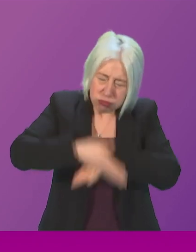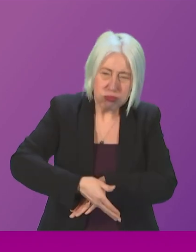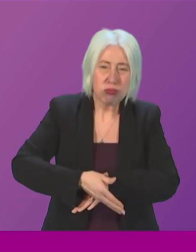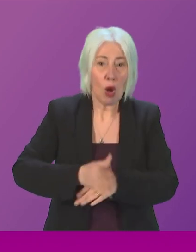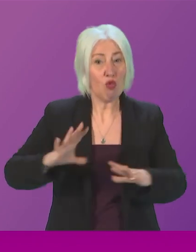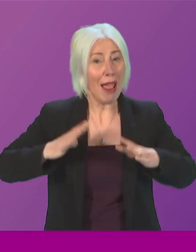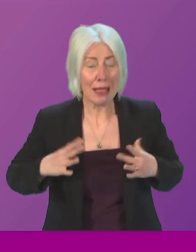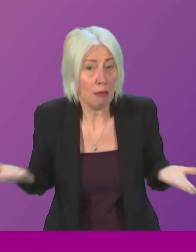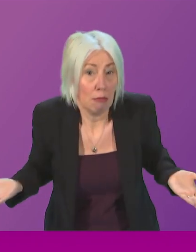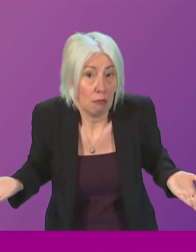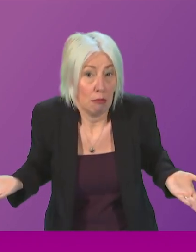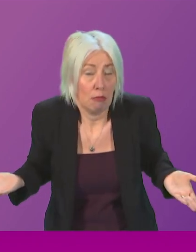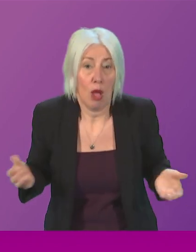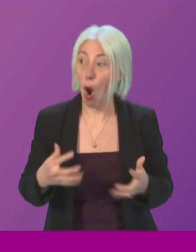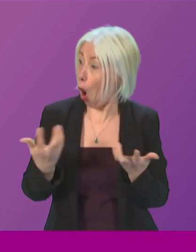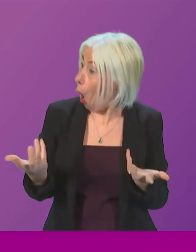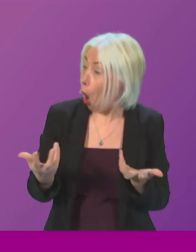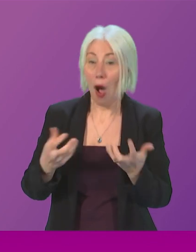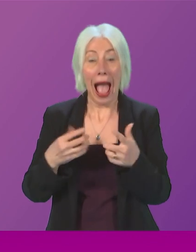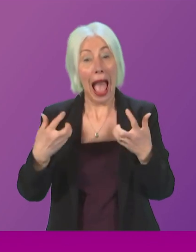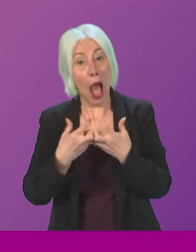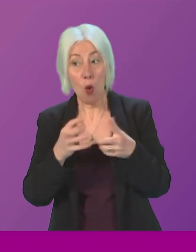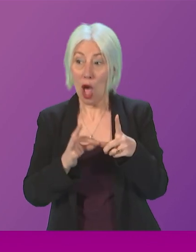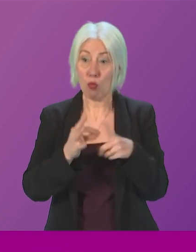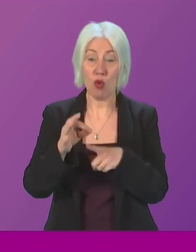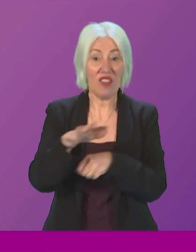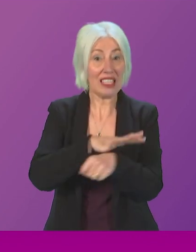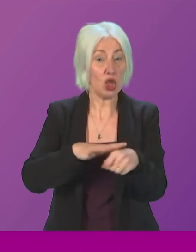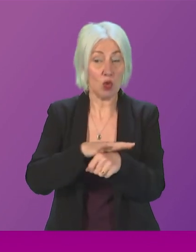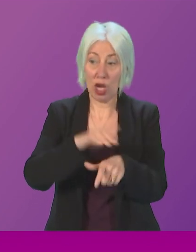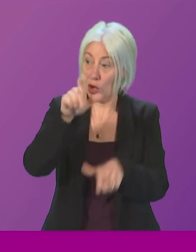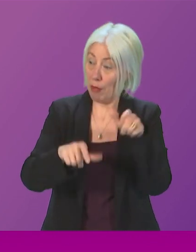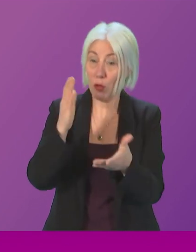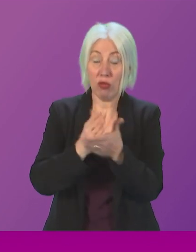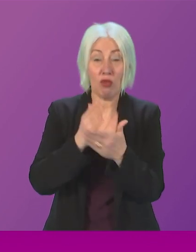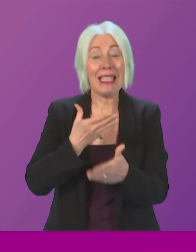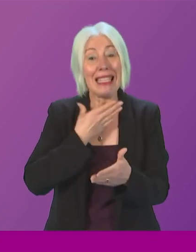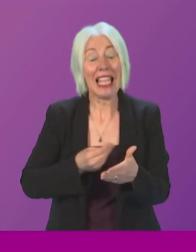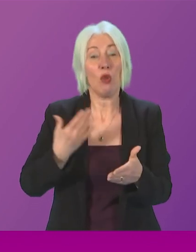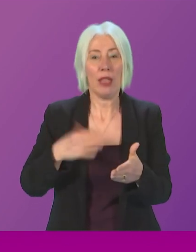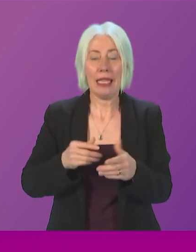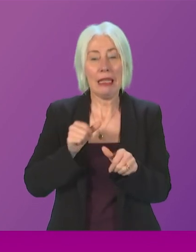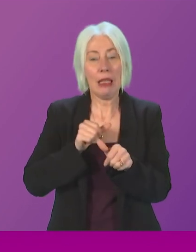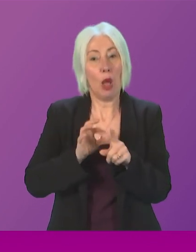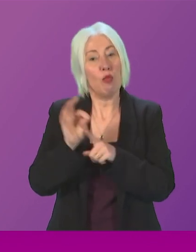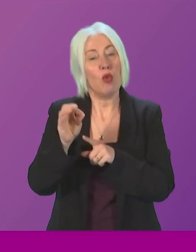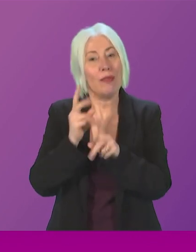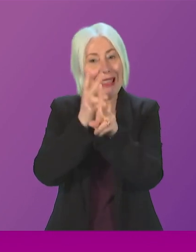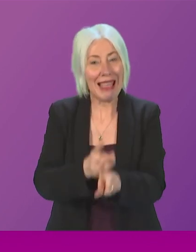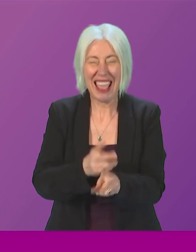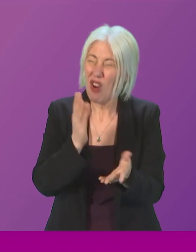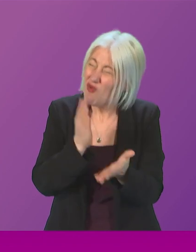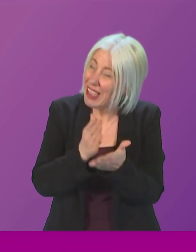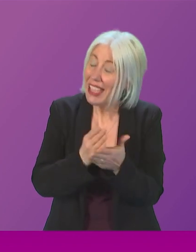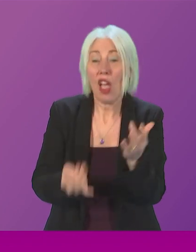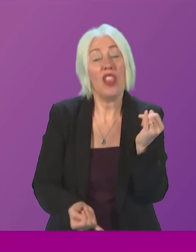ready, or how it will improve the situation for people who desperately need better care. The last thing, the